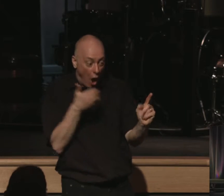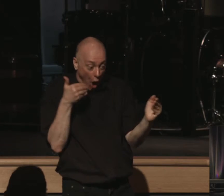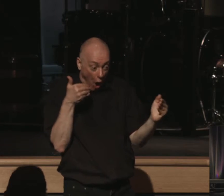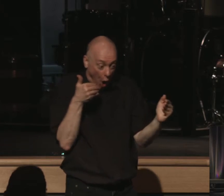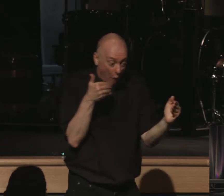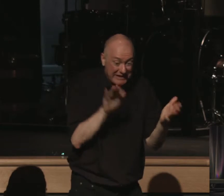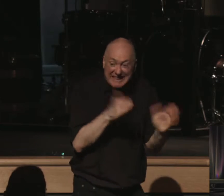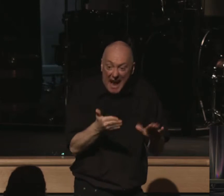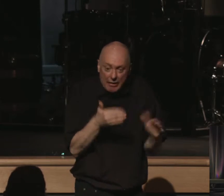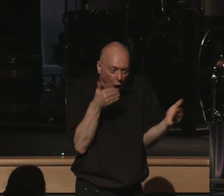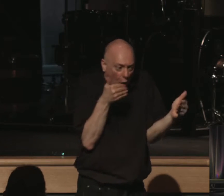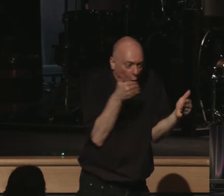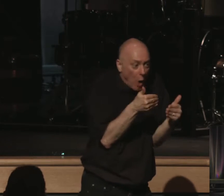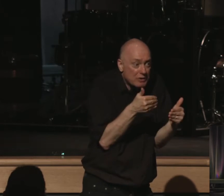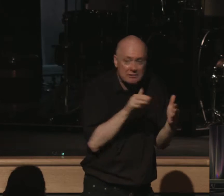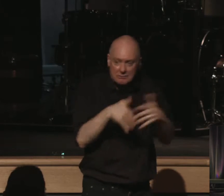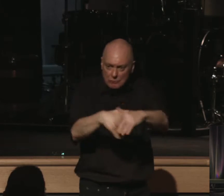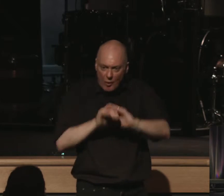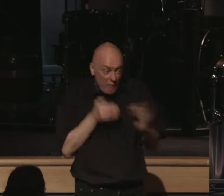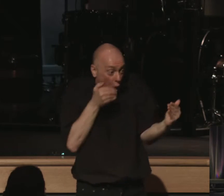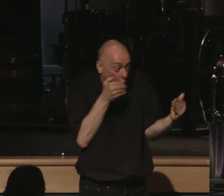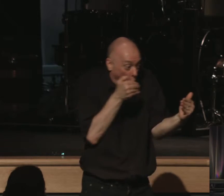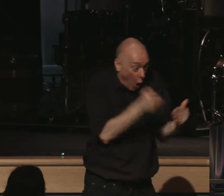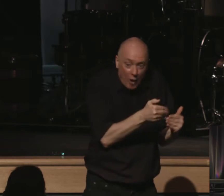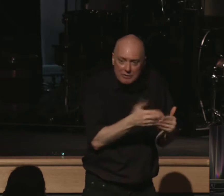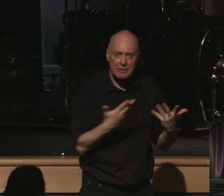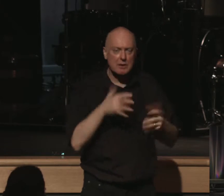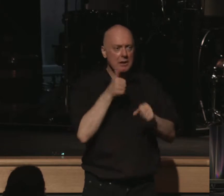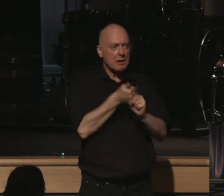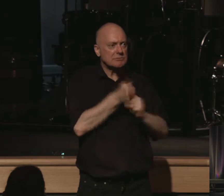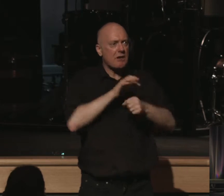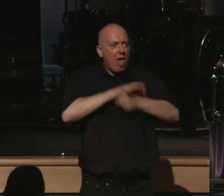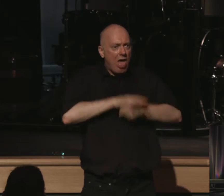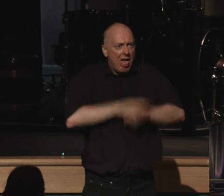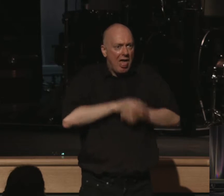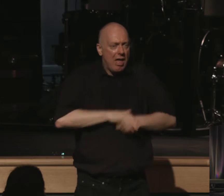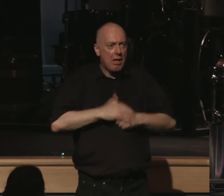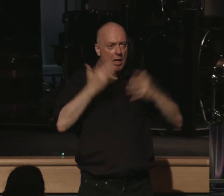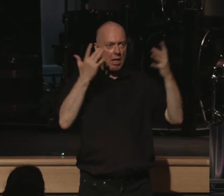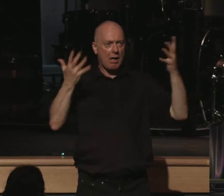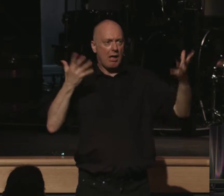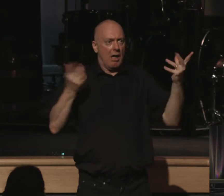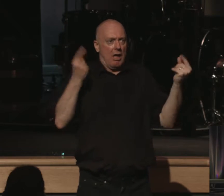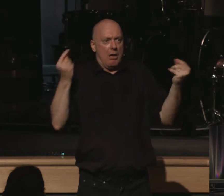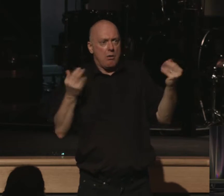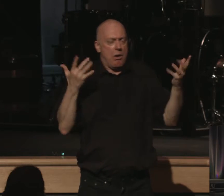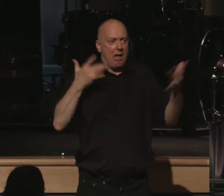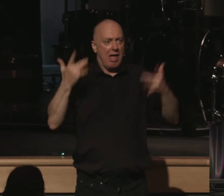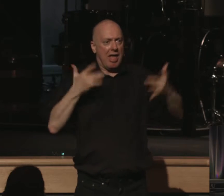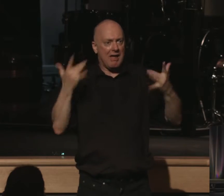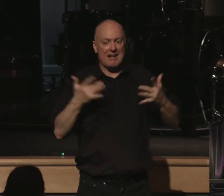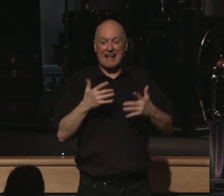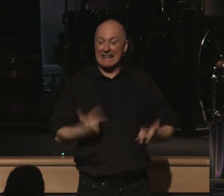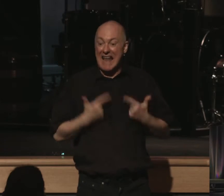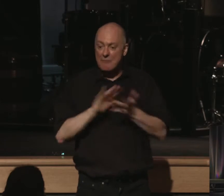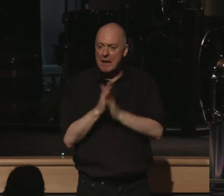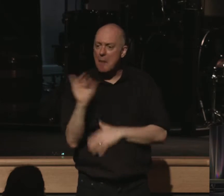close that they've laid their hands upon Him. He's in distress. He's in anguish. Life had become like a living hell for Him.